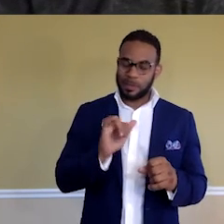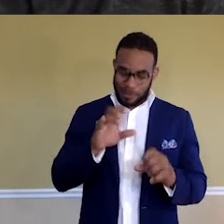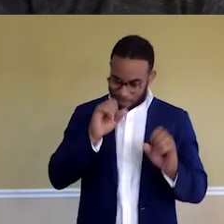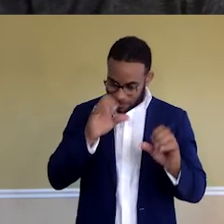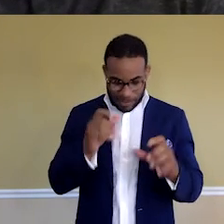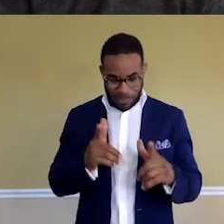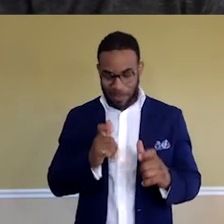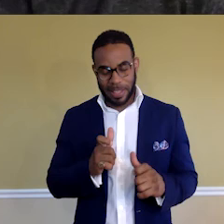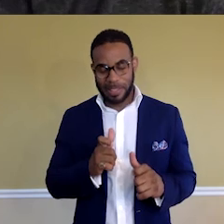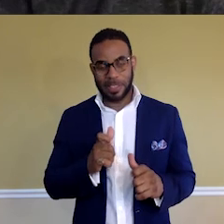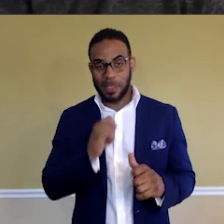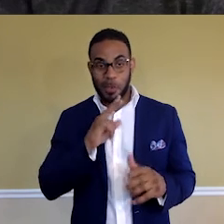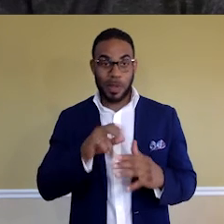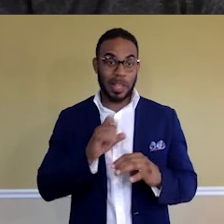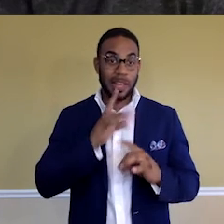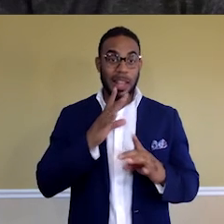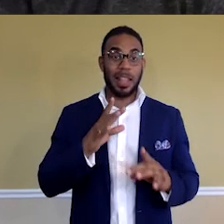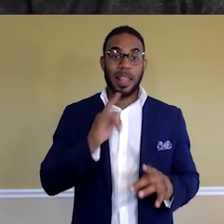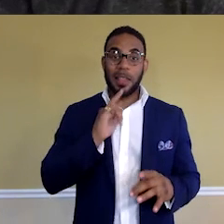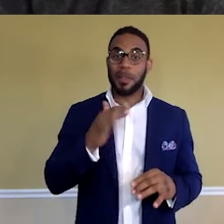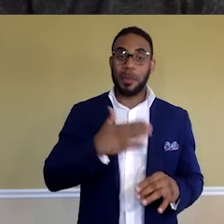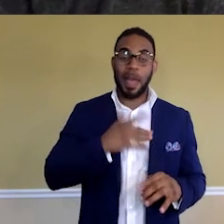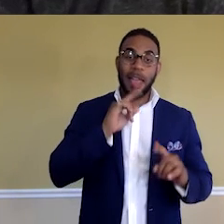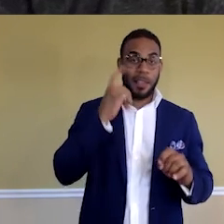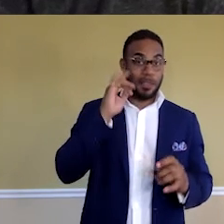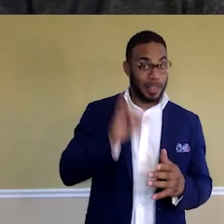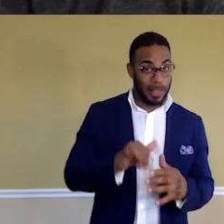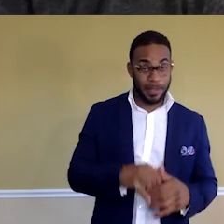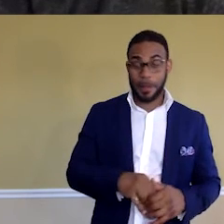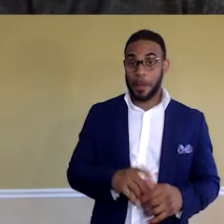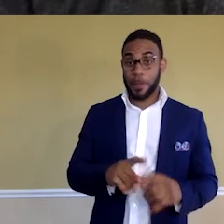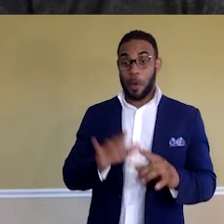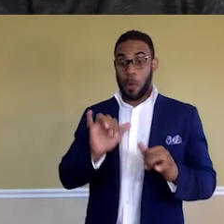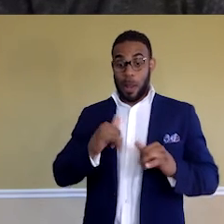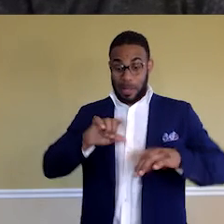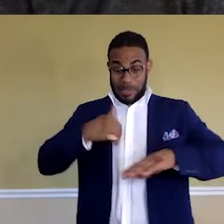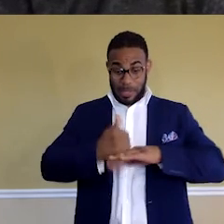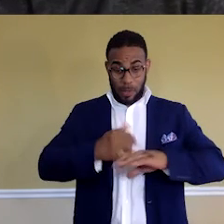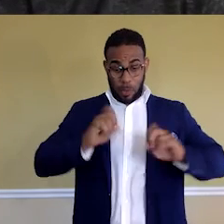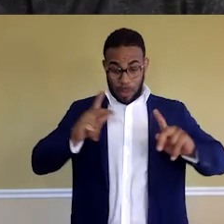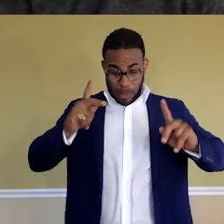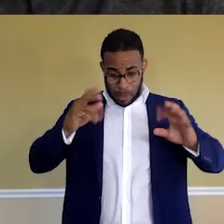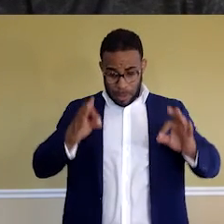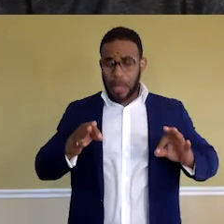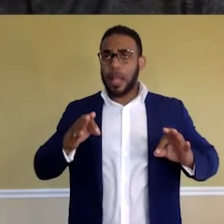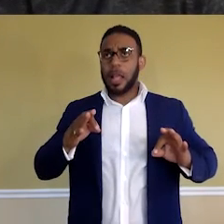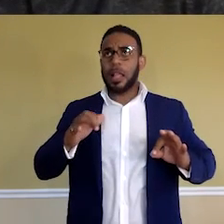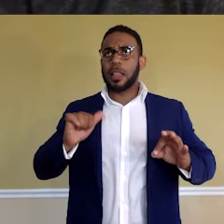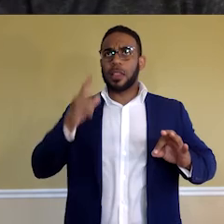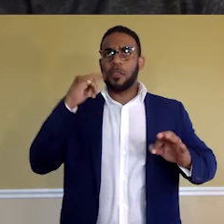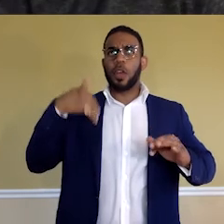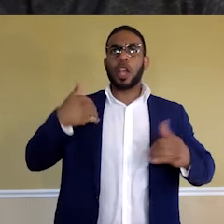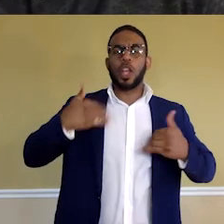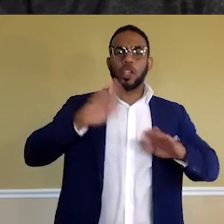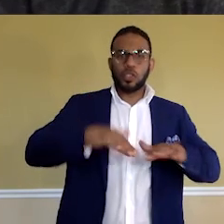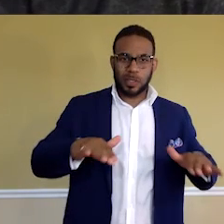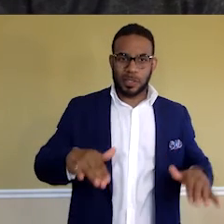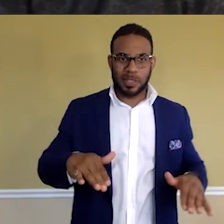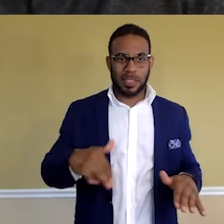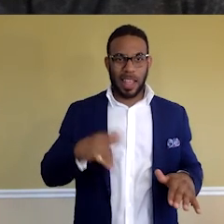stuff you read online, that was my answer before. But then when I saw that, okay, this is way beyond training. I mean, these are people that they've never had